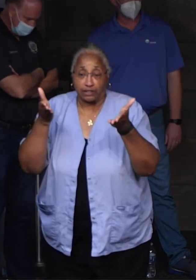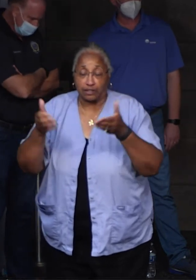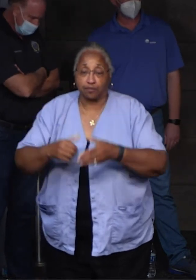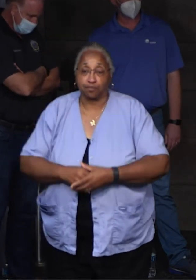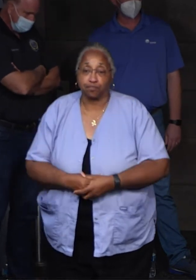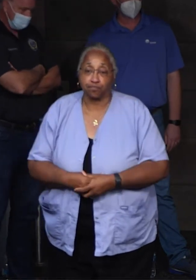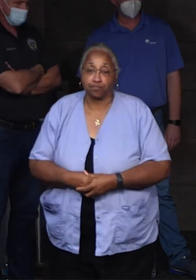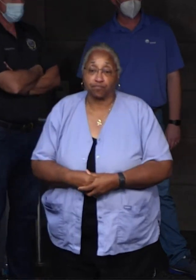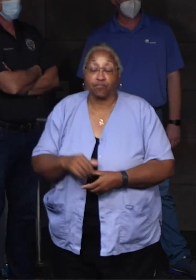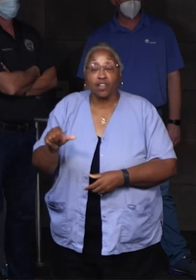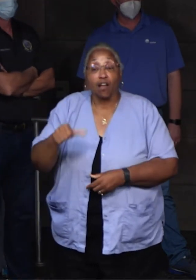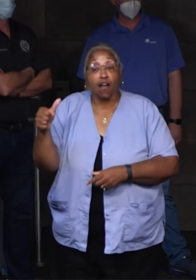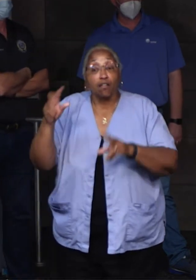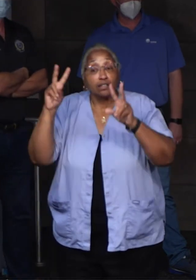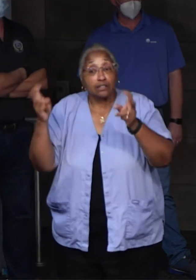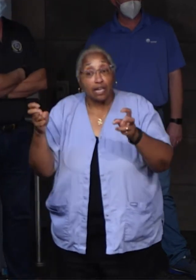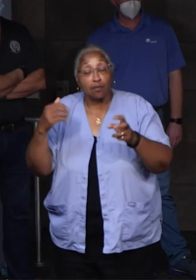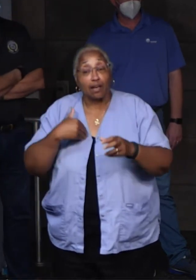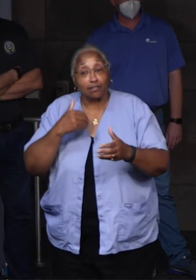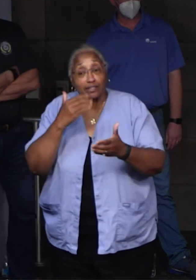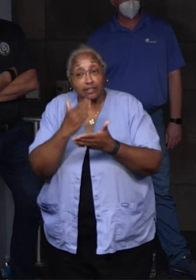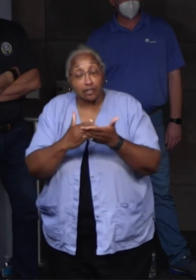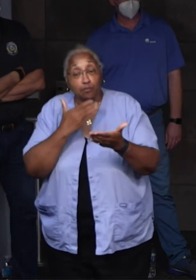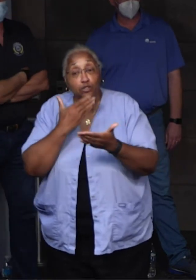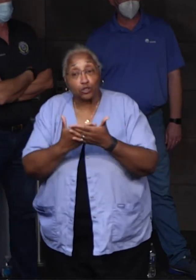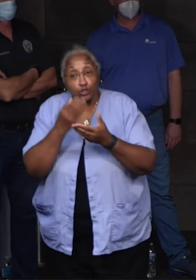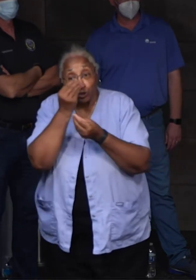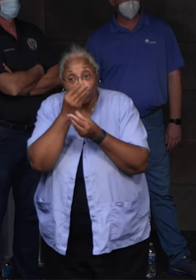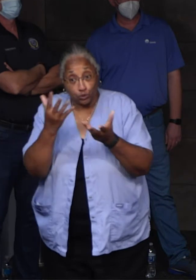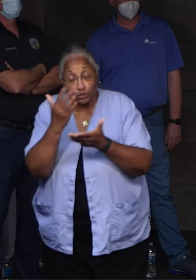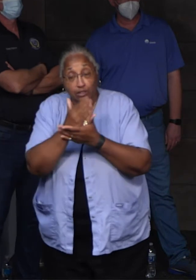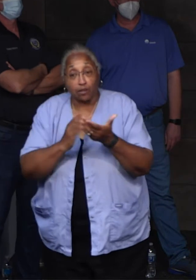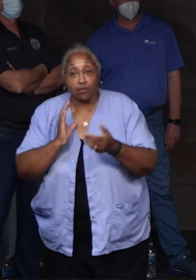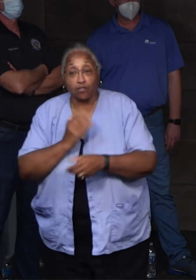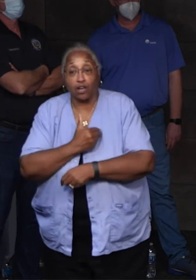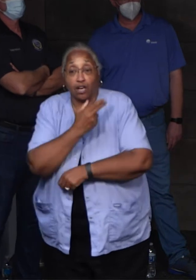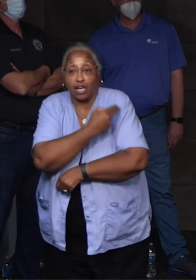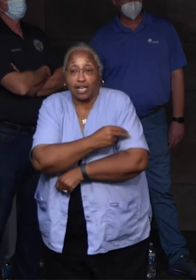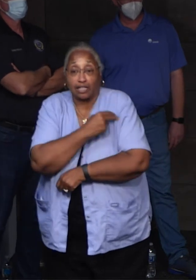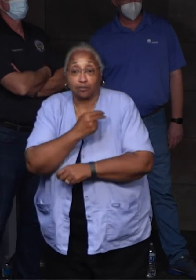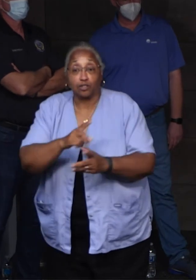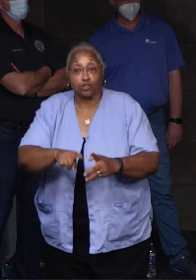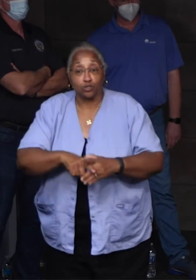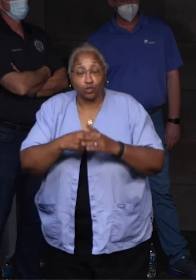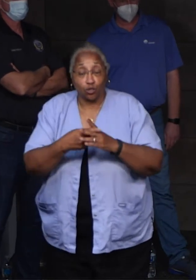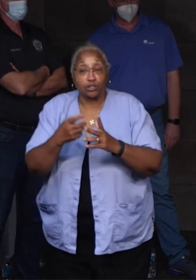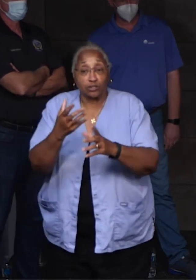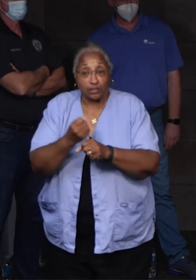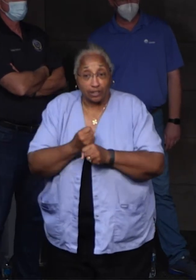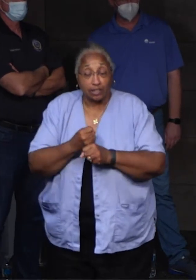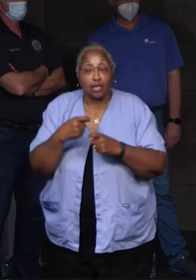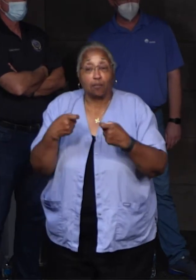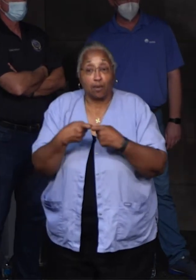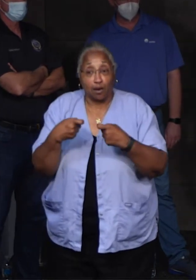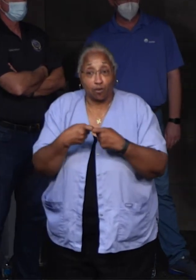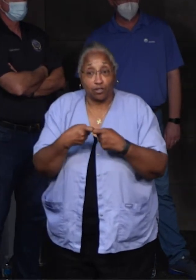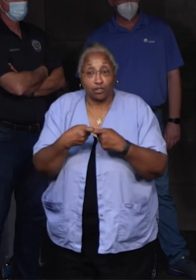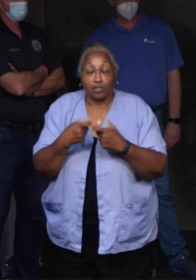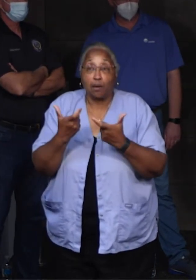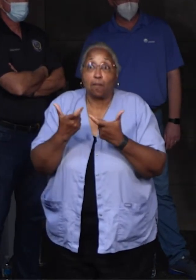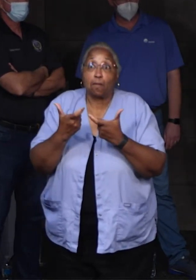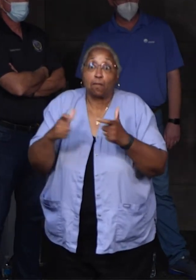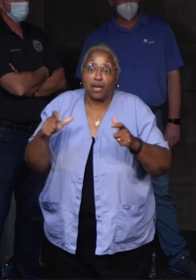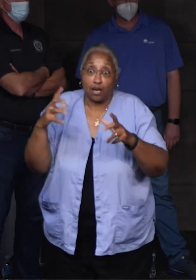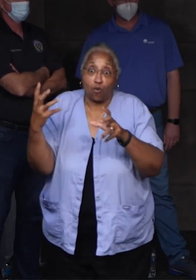On other topics, we did have a little bit of good news. As Patrick mentioned, some of our hospitals have started to regain power, which is a huge